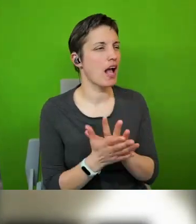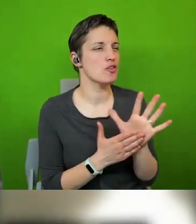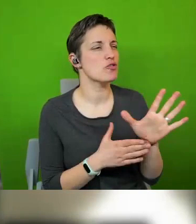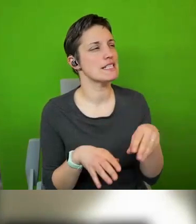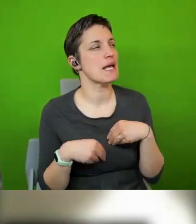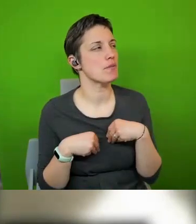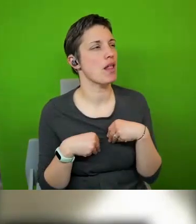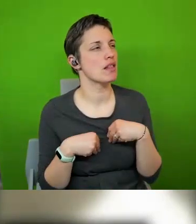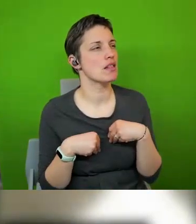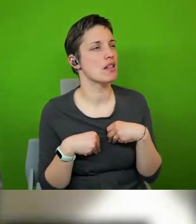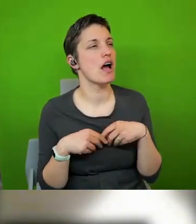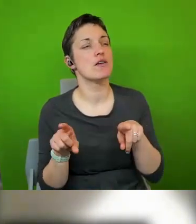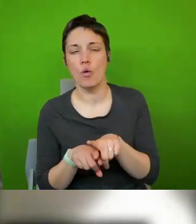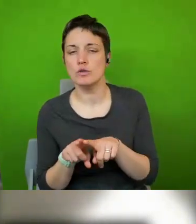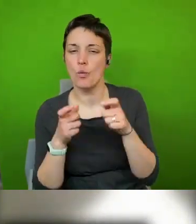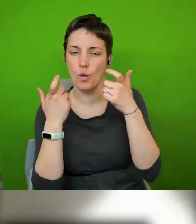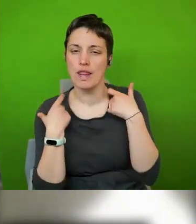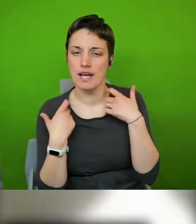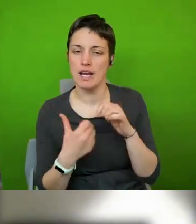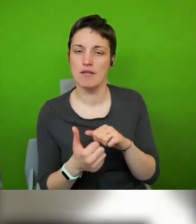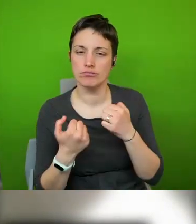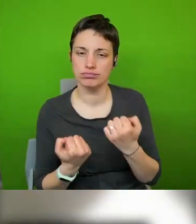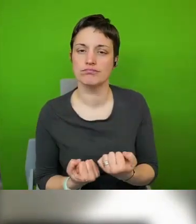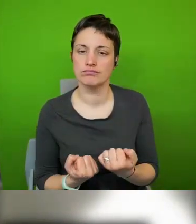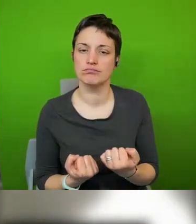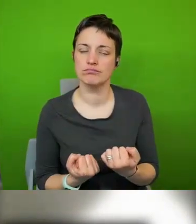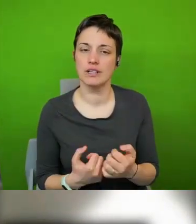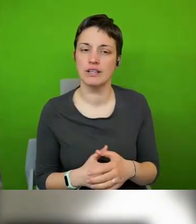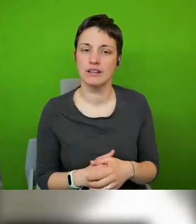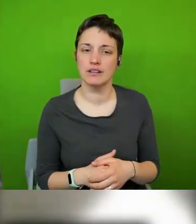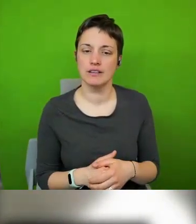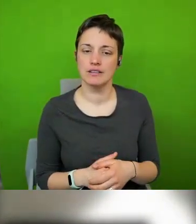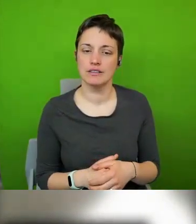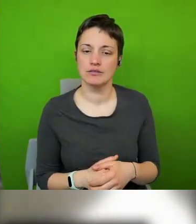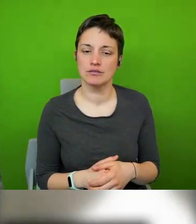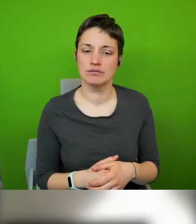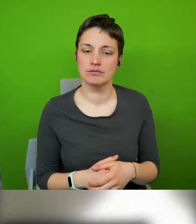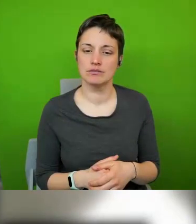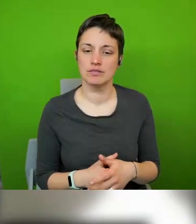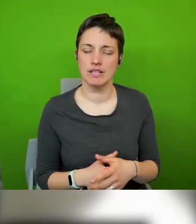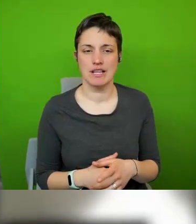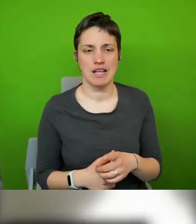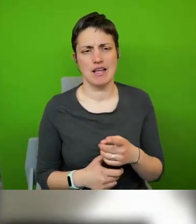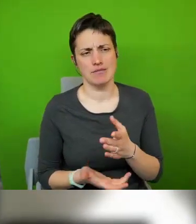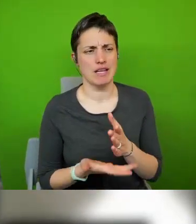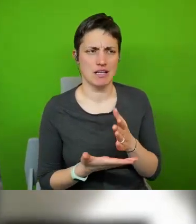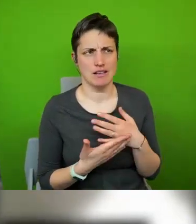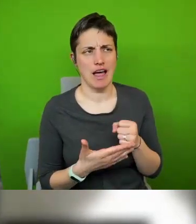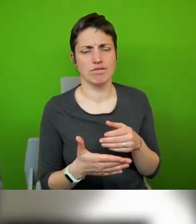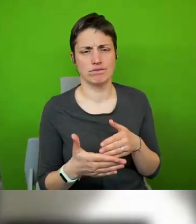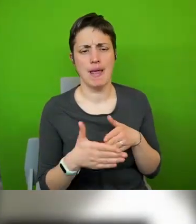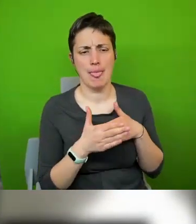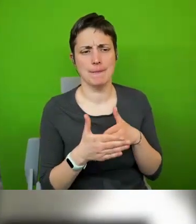just legally sound uh without glorifying this because it still has it has limited limited range